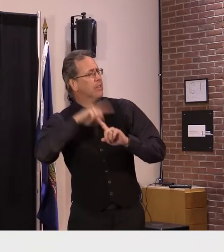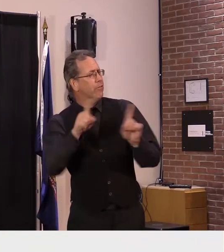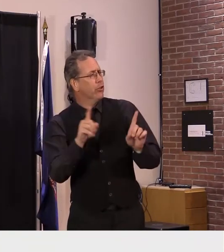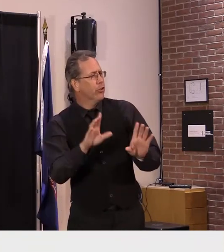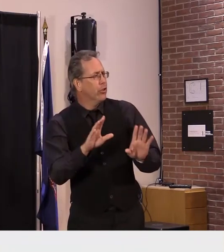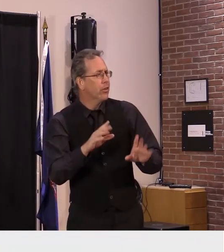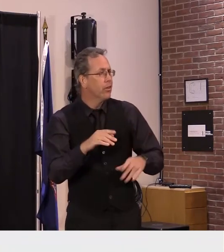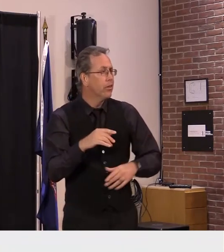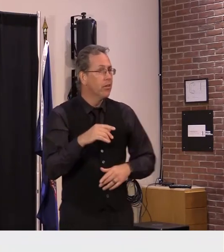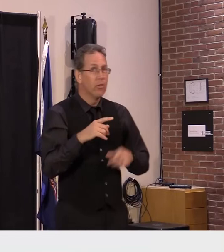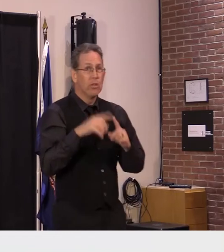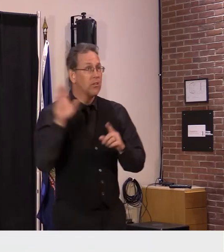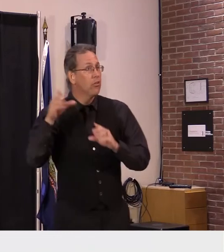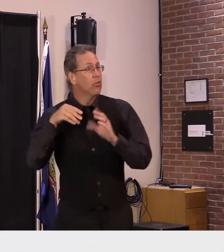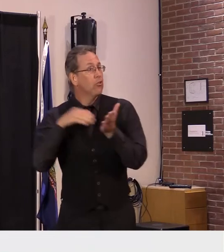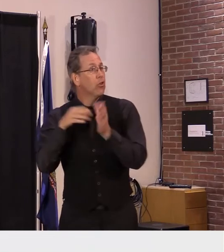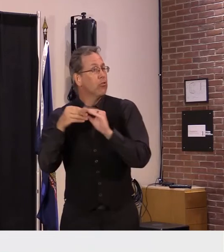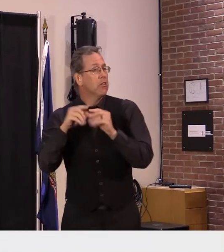answer as well